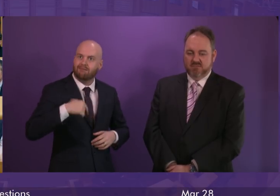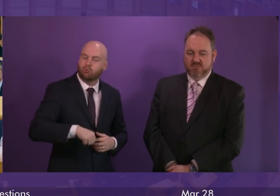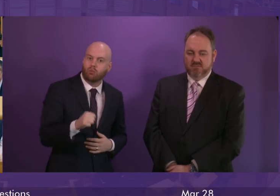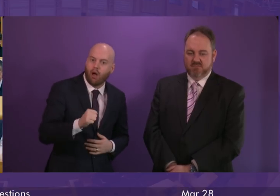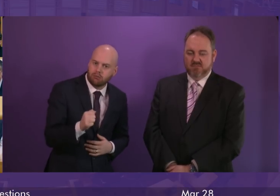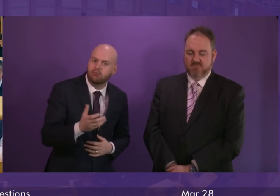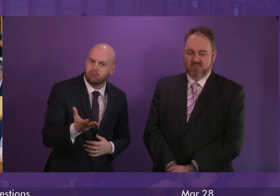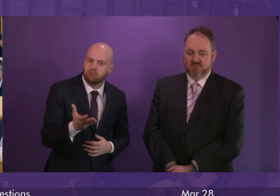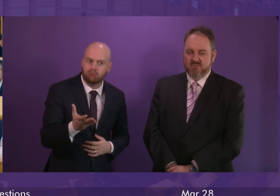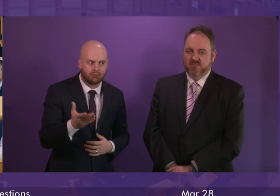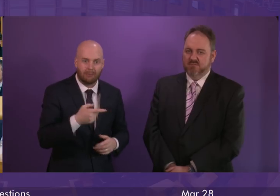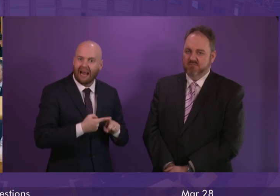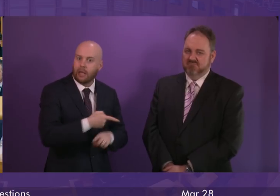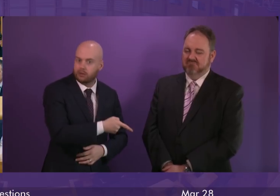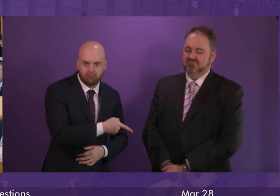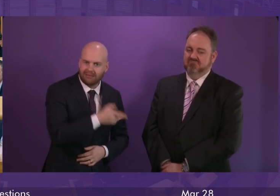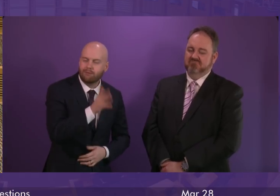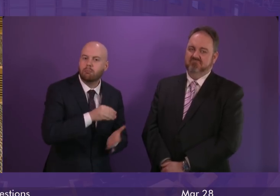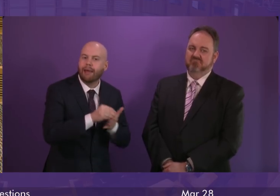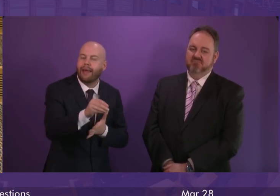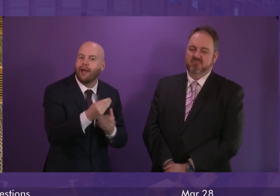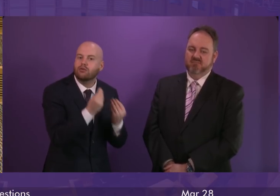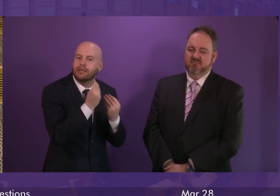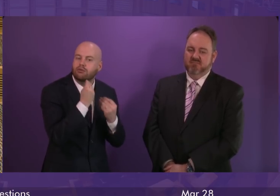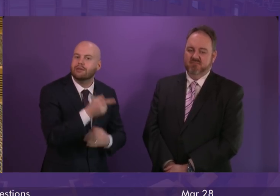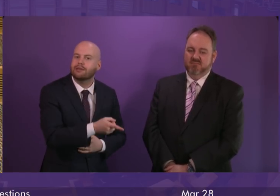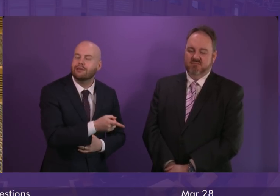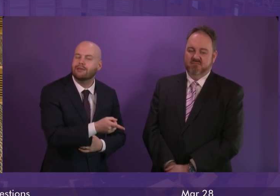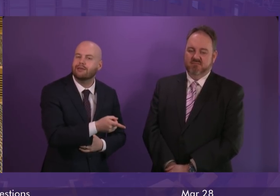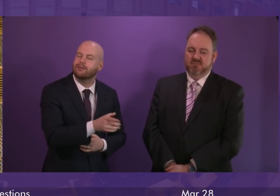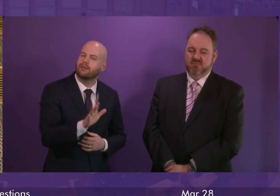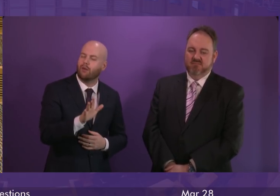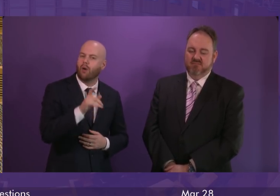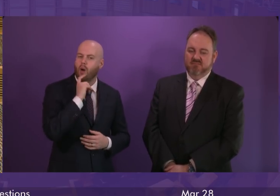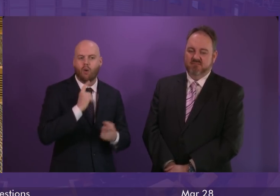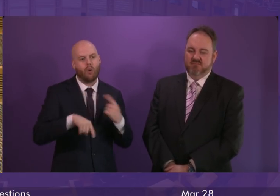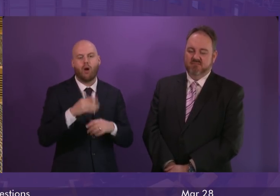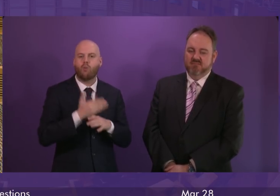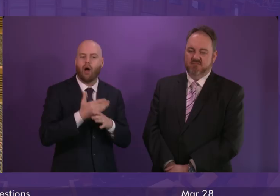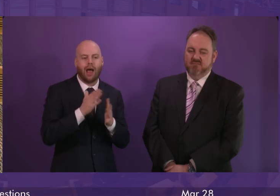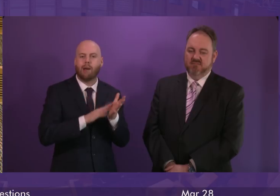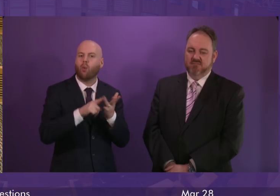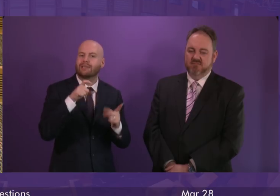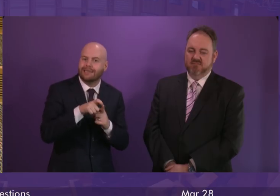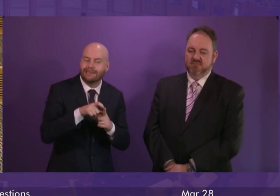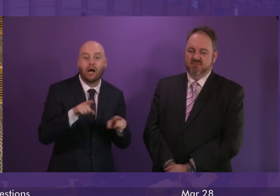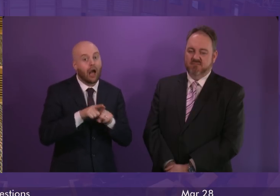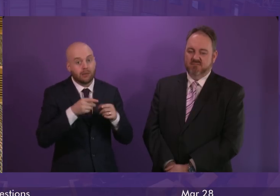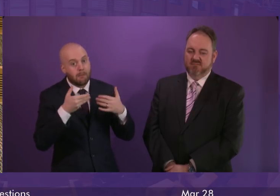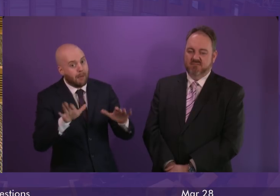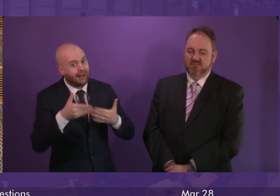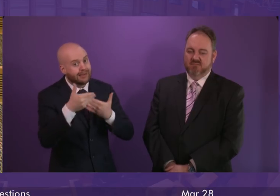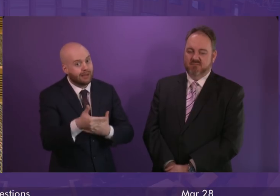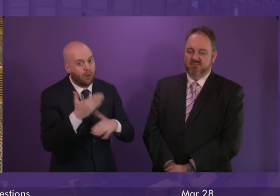that people in England don't get. So MOD personnel, just as every public sector worker in Scotland, gets a far